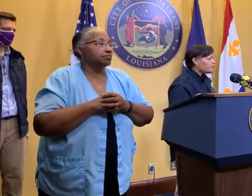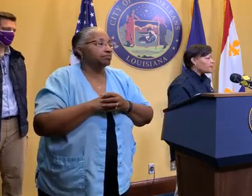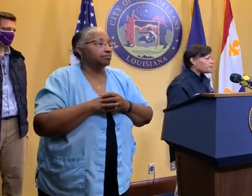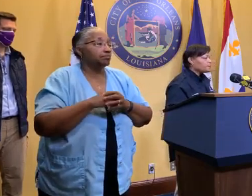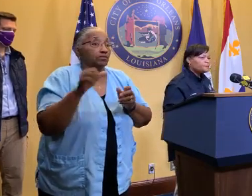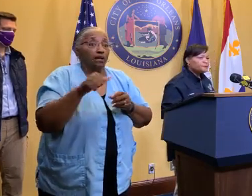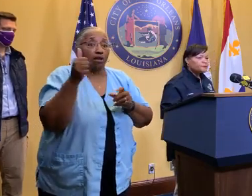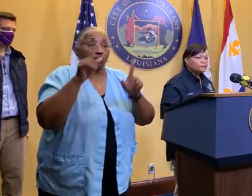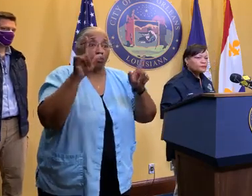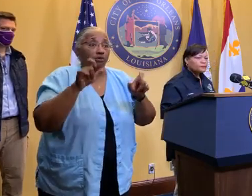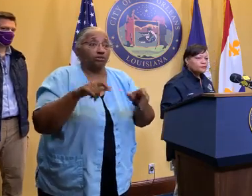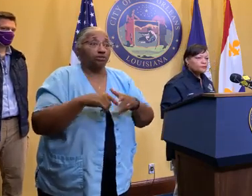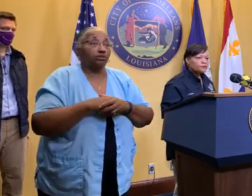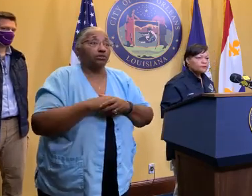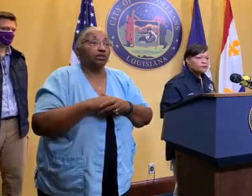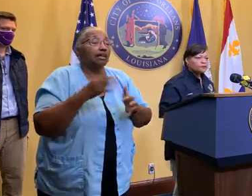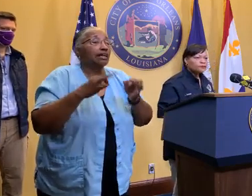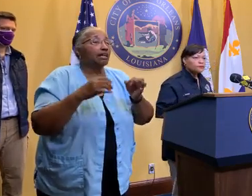Other questions?